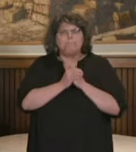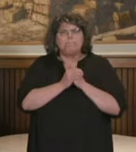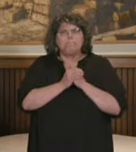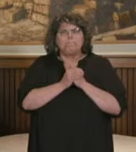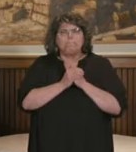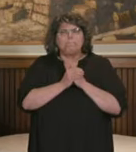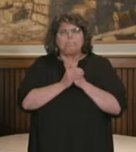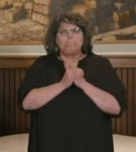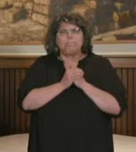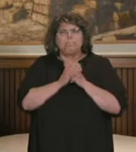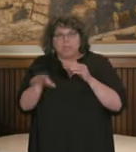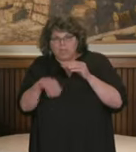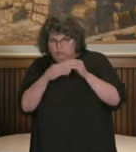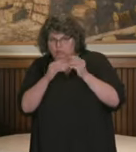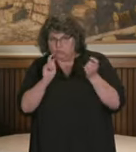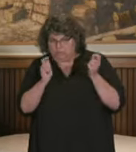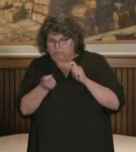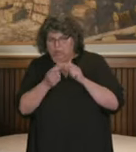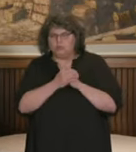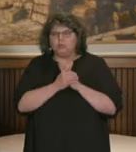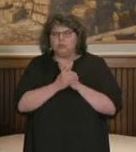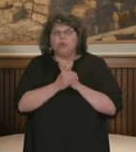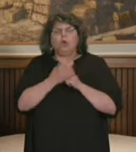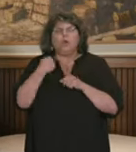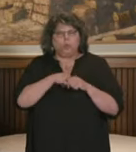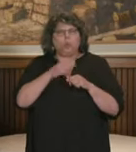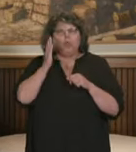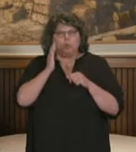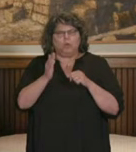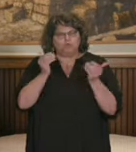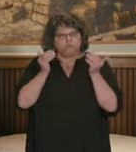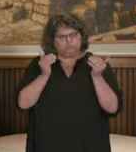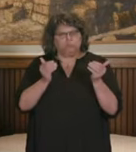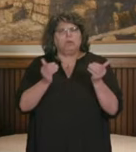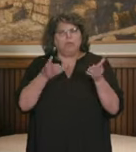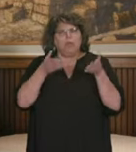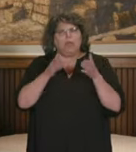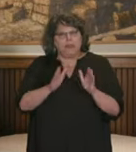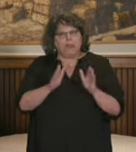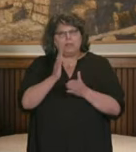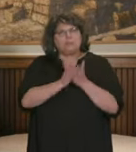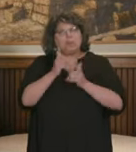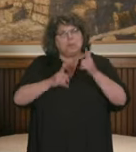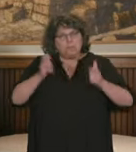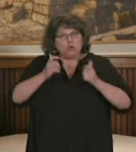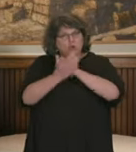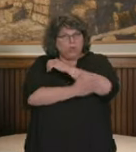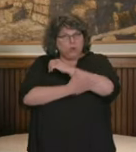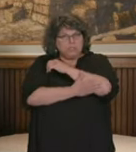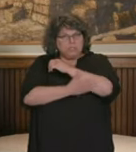In our additional modifications, we are moving forward to allow some of the larger counties